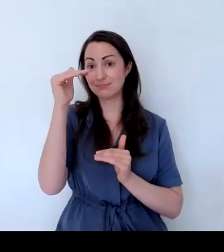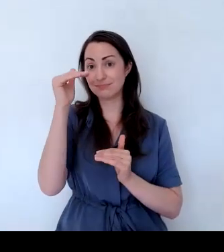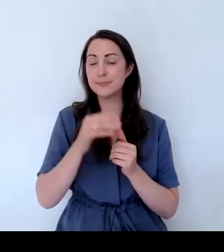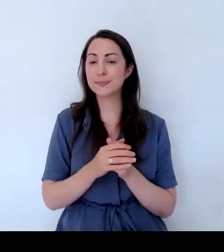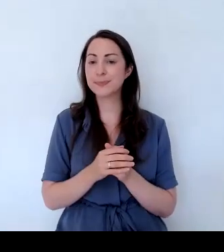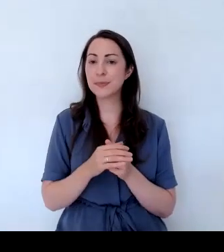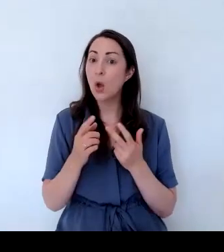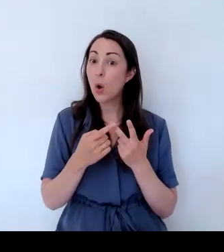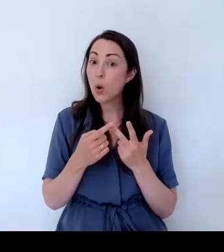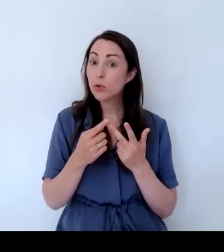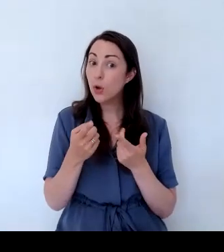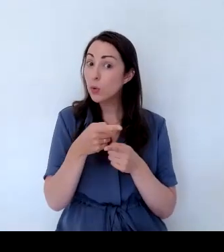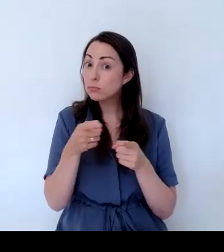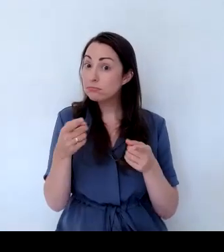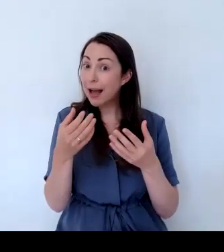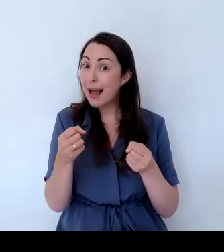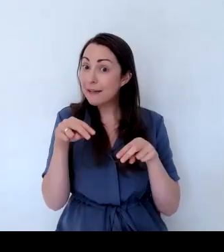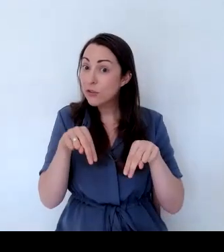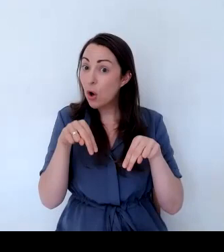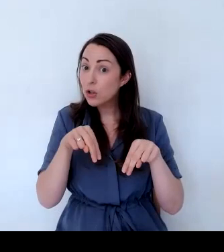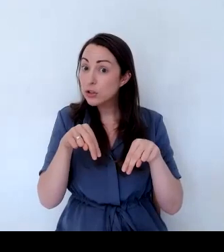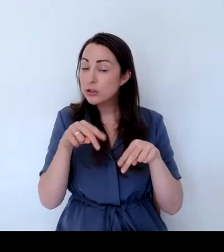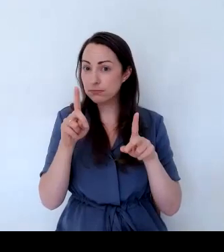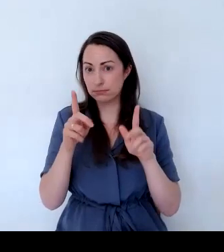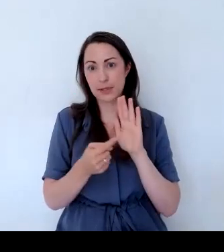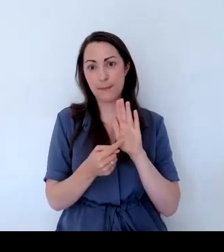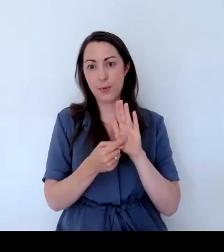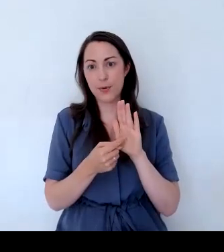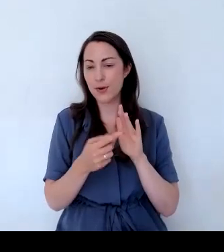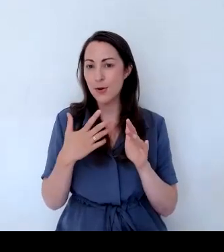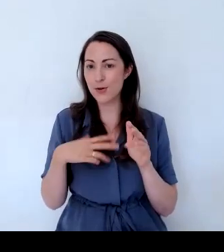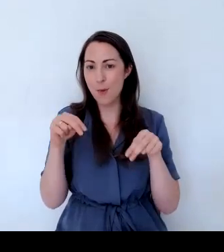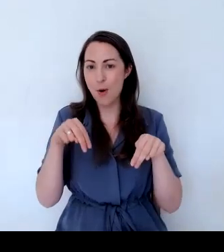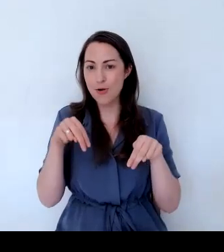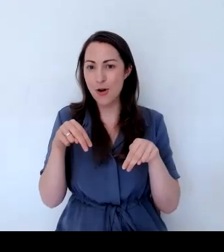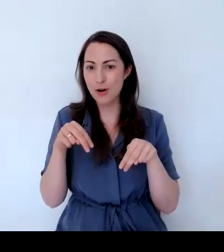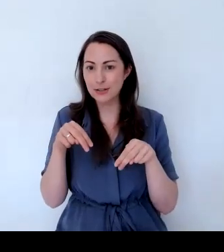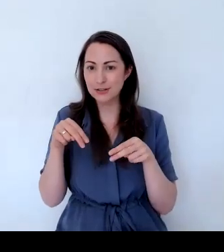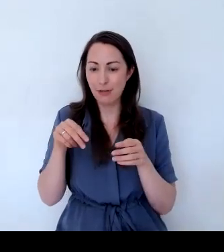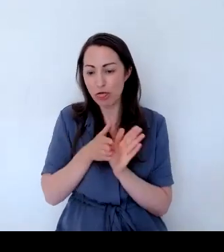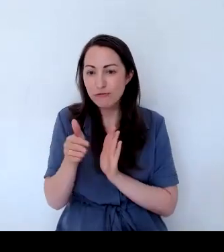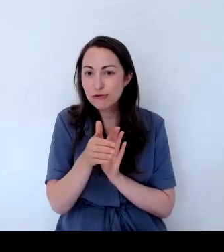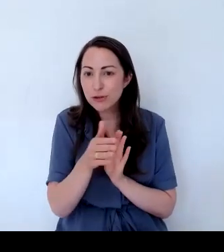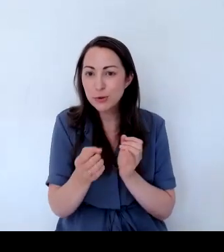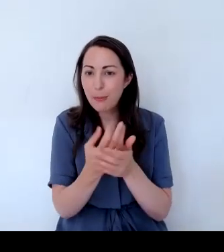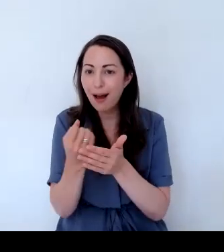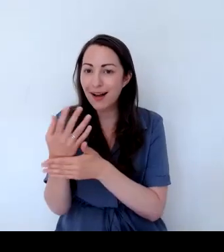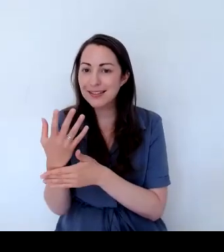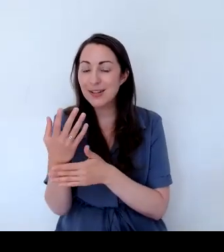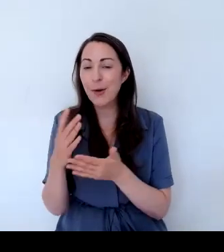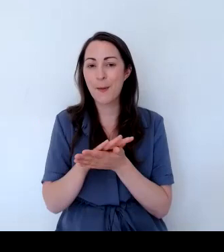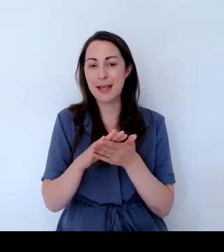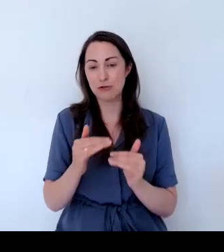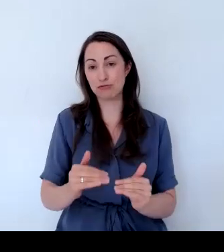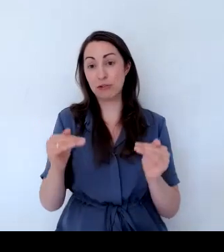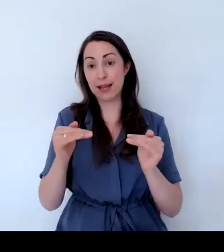sometimes. You don't want dogs getting at your flowers or getting at your crops. So having them raised like this will also help to do that